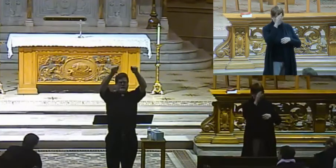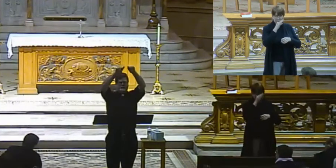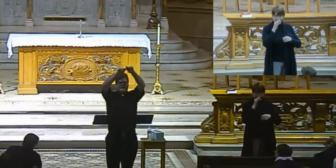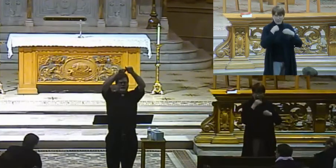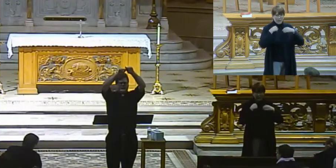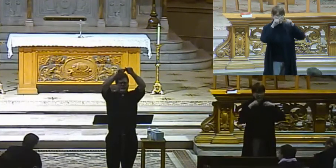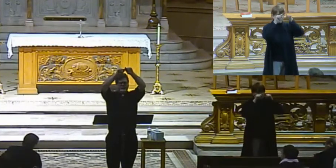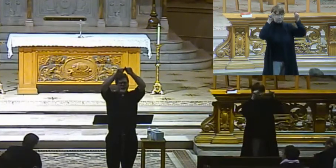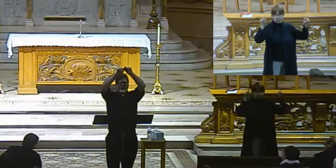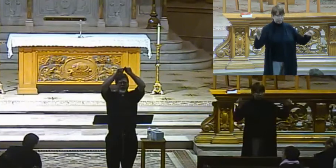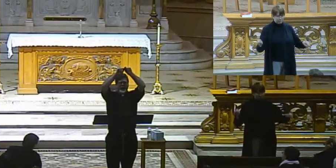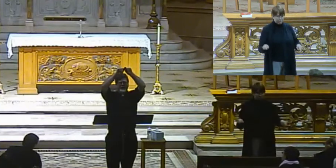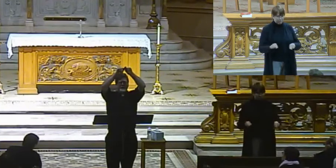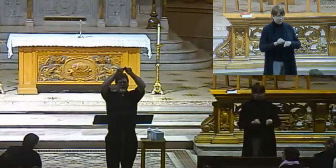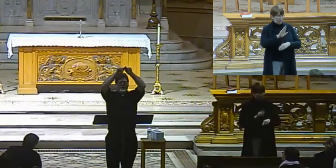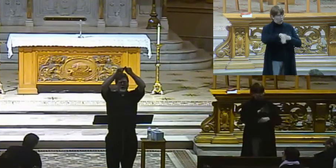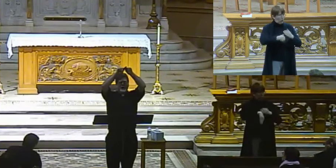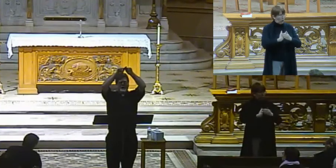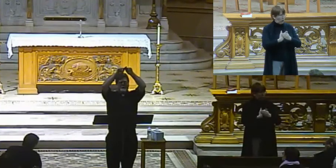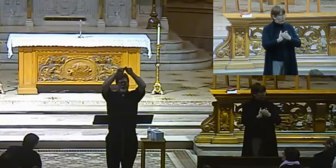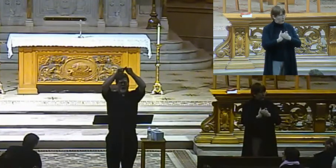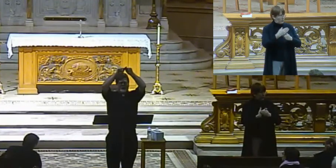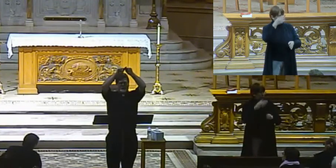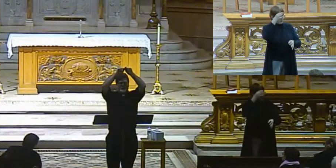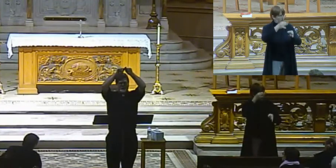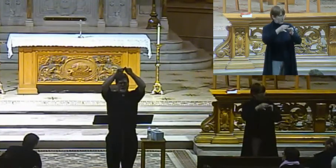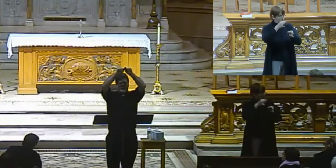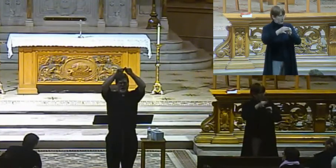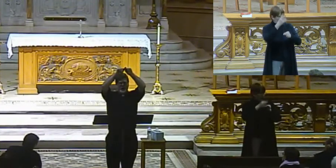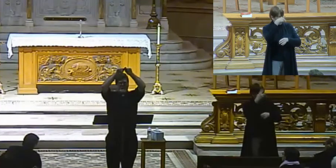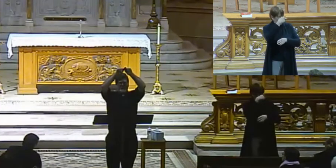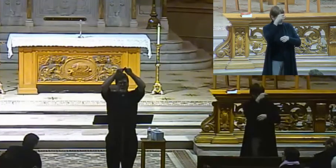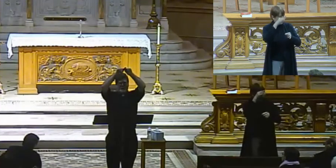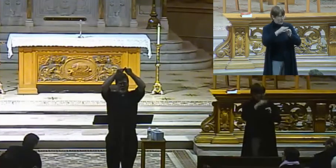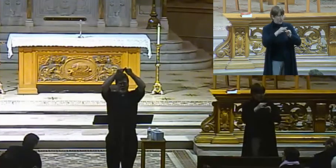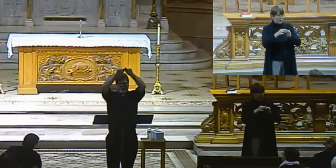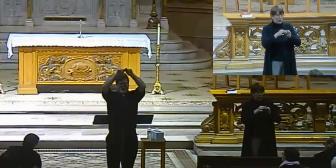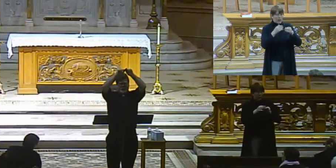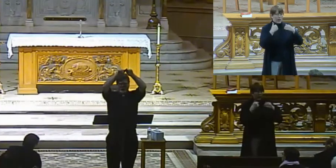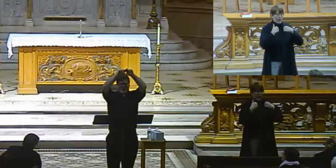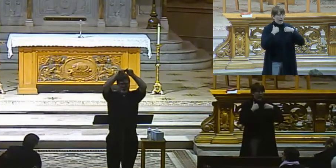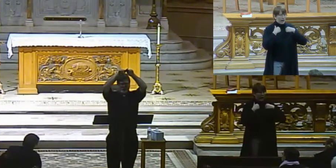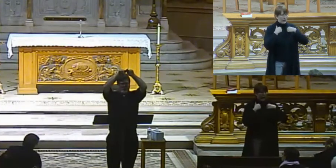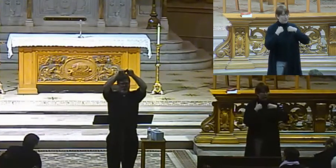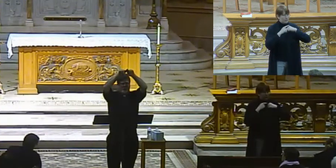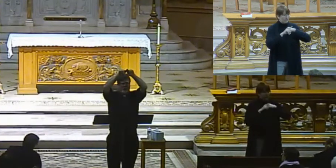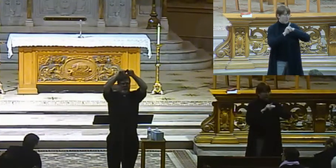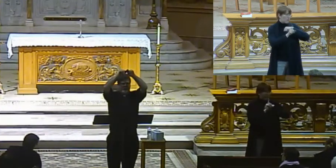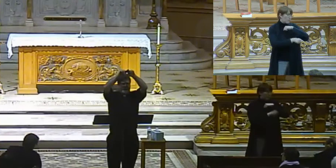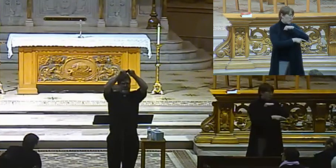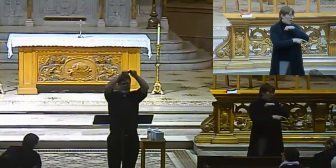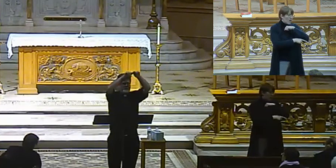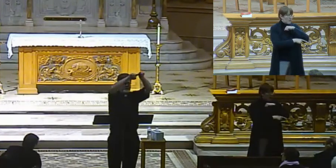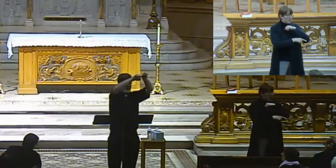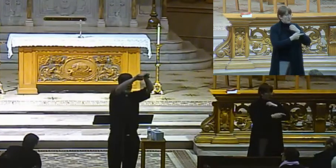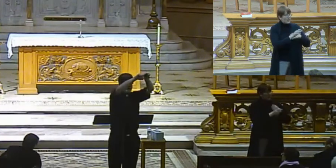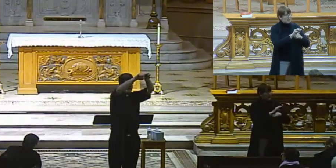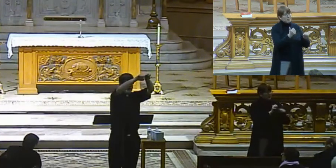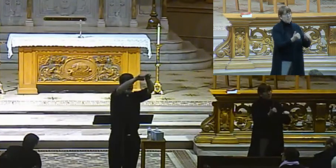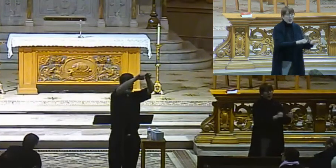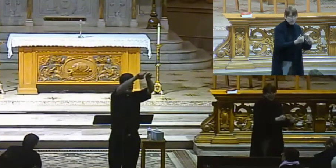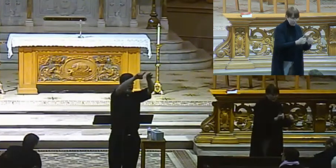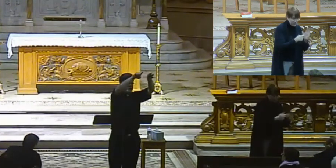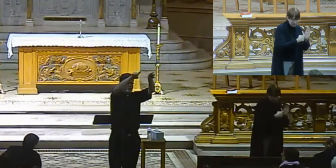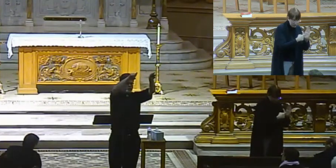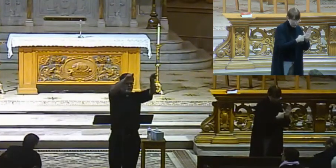circle, and then we had a Protestant, the Protestant church, let's just say one, the Baptist, all right?